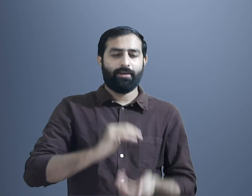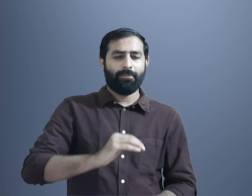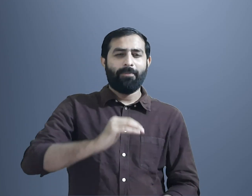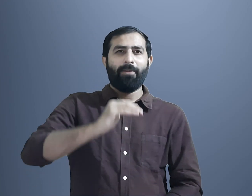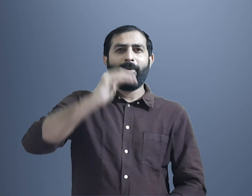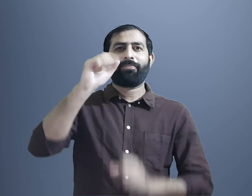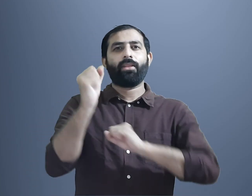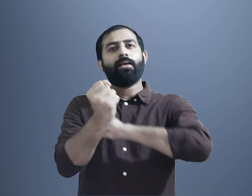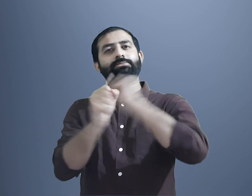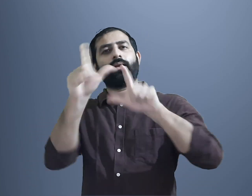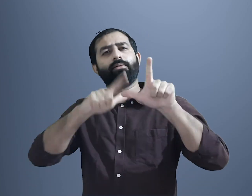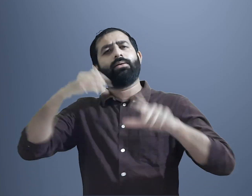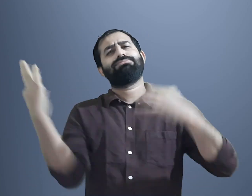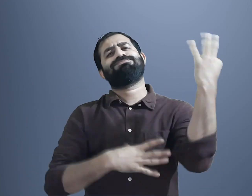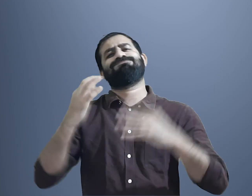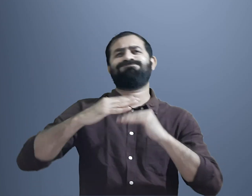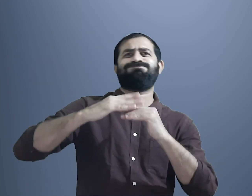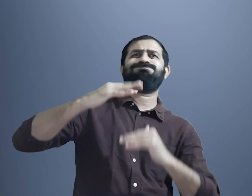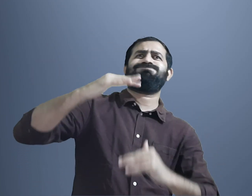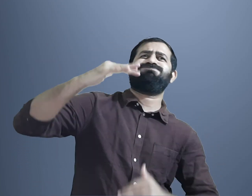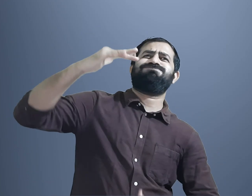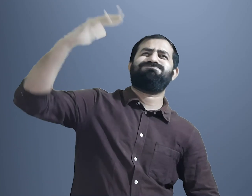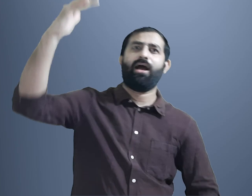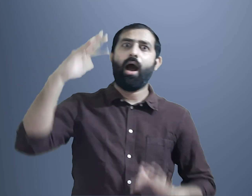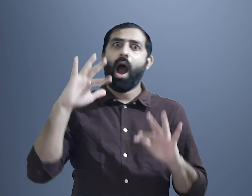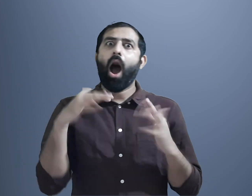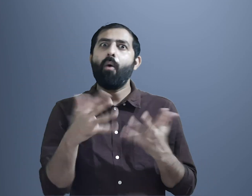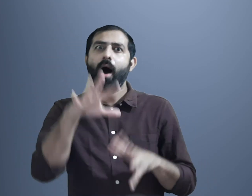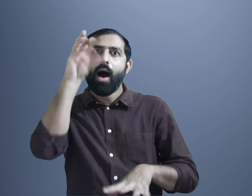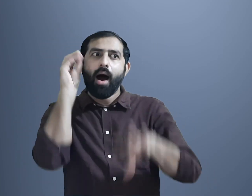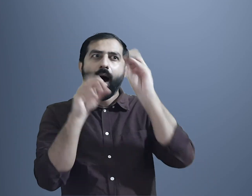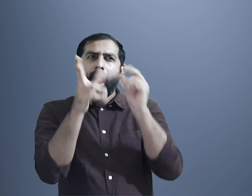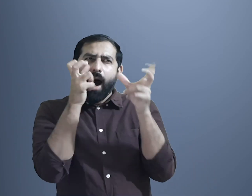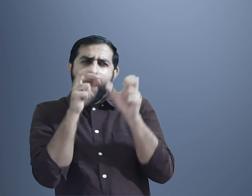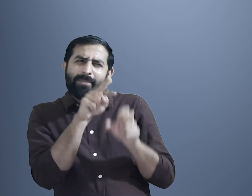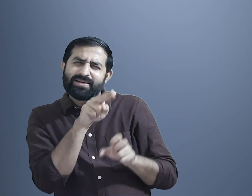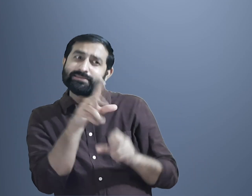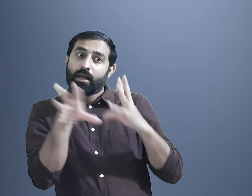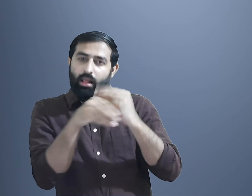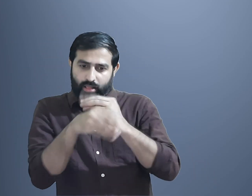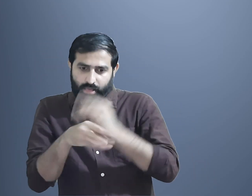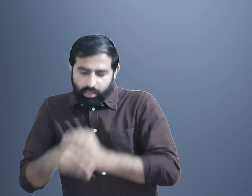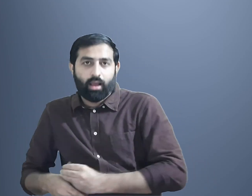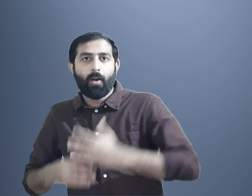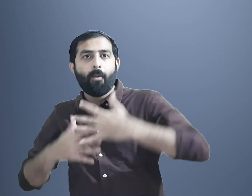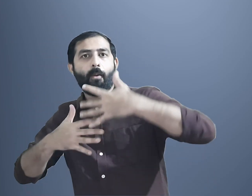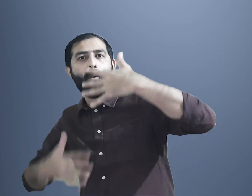elements. A skilled adult speaker tends to complicate languages by looking for ways to be more expressive. Children